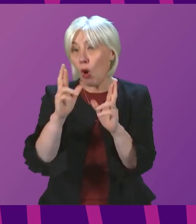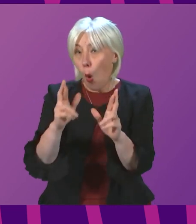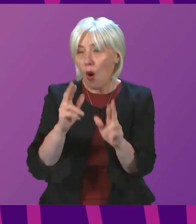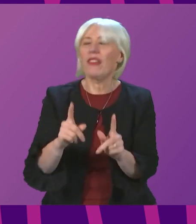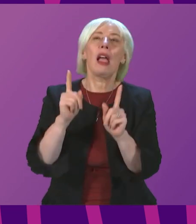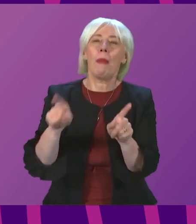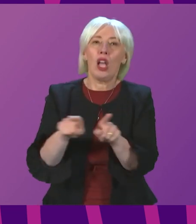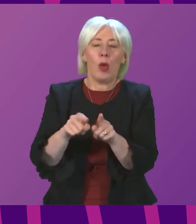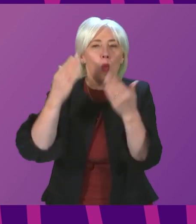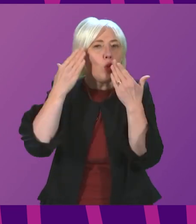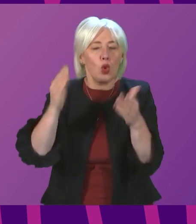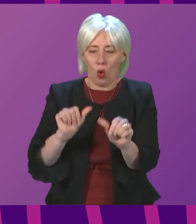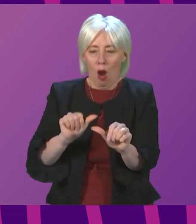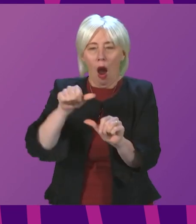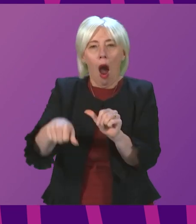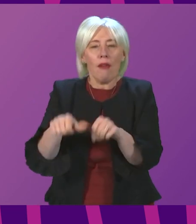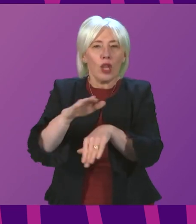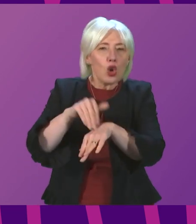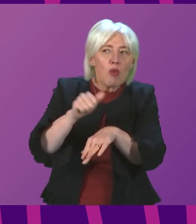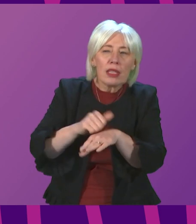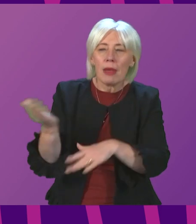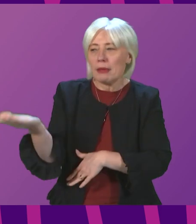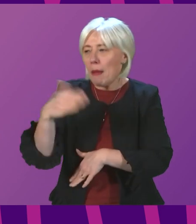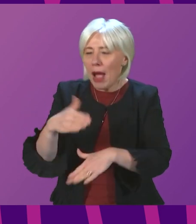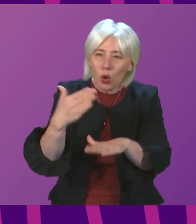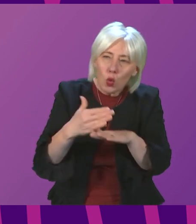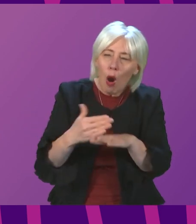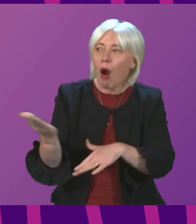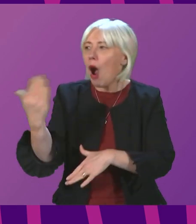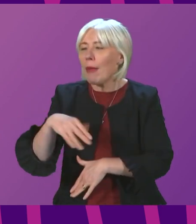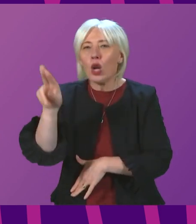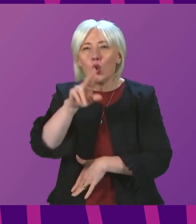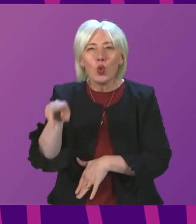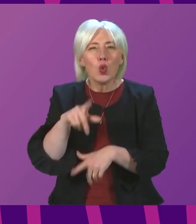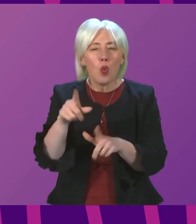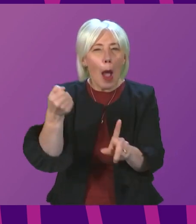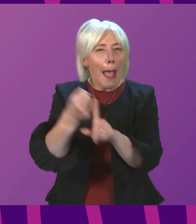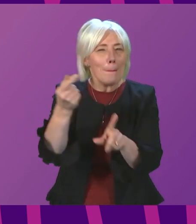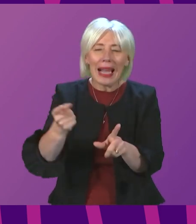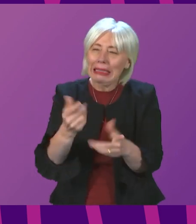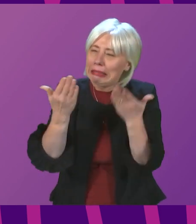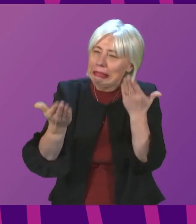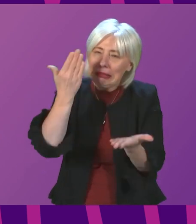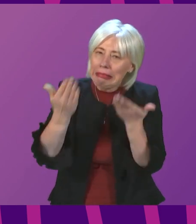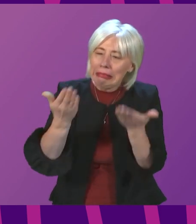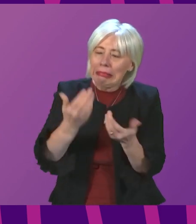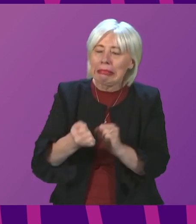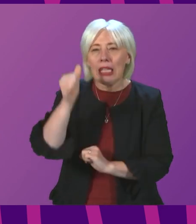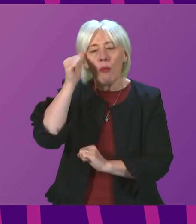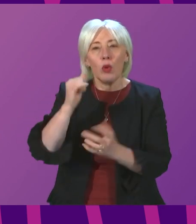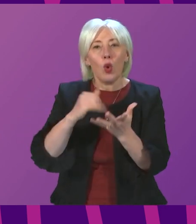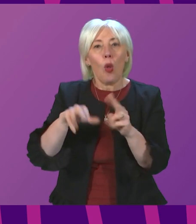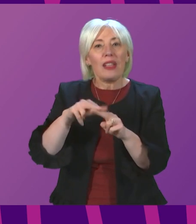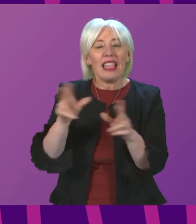know what impact the post-Christmas return to work and school will have on the level of infection. What we do know is that staff absences